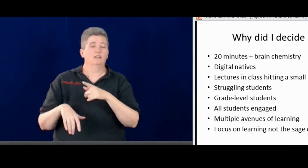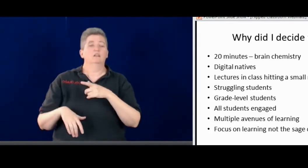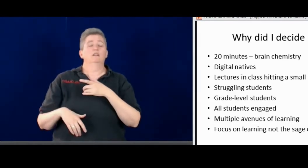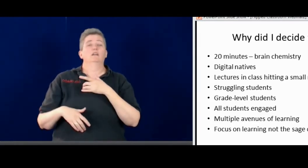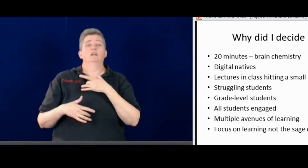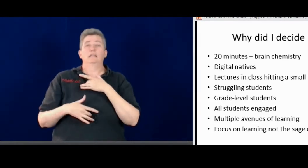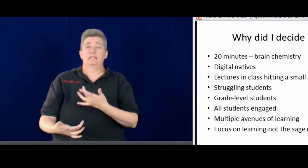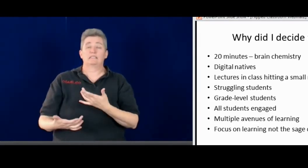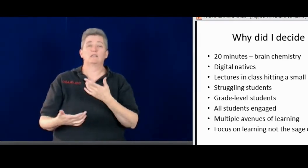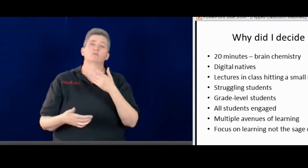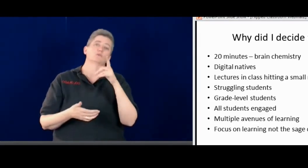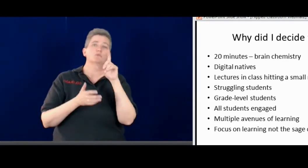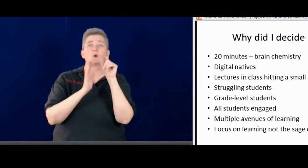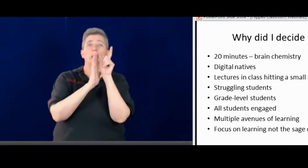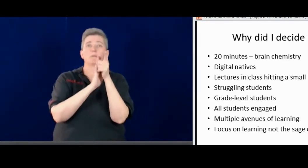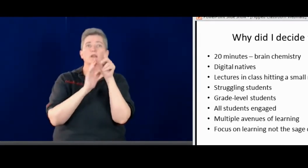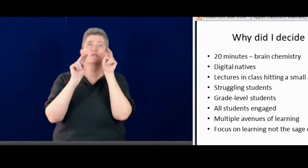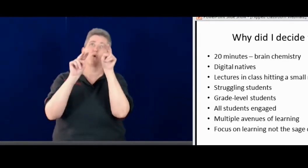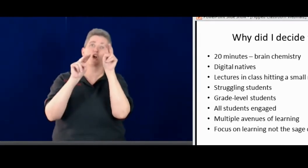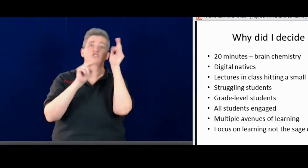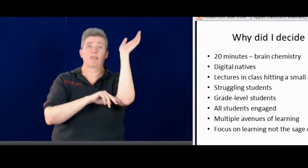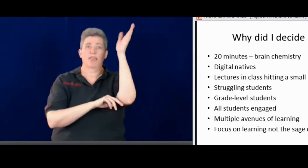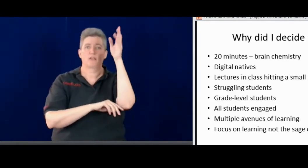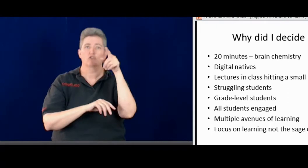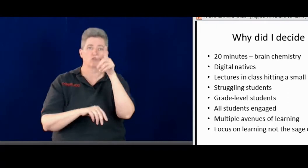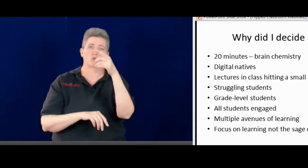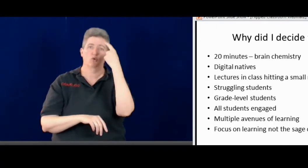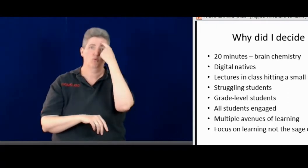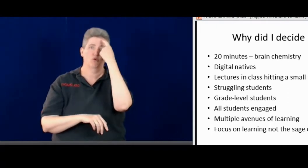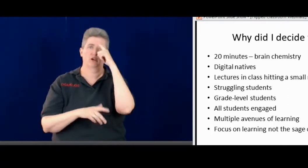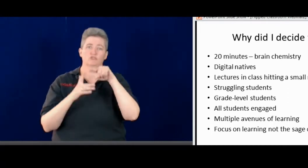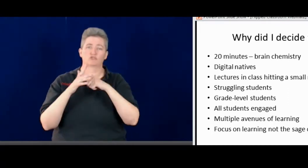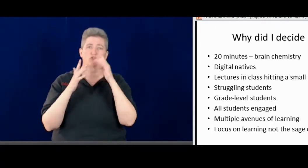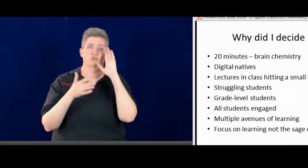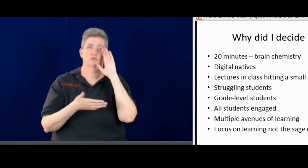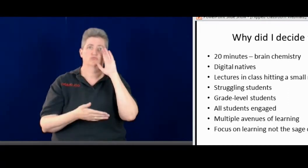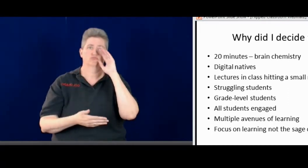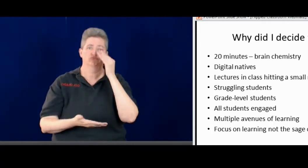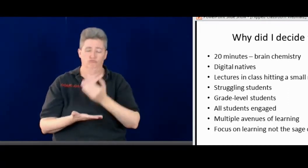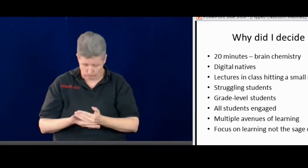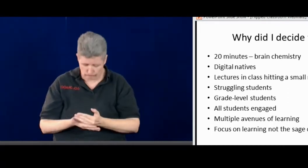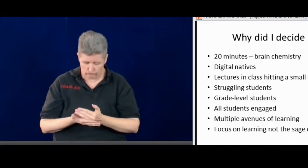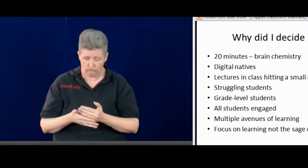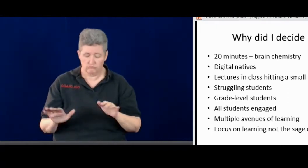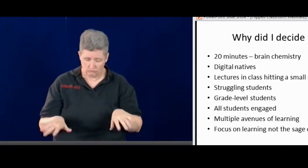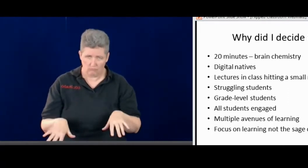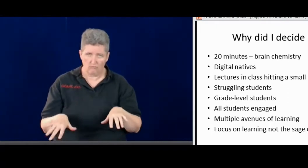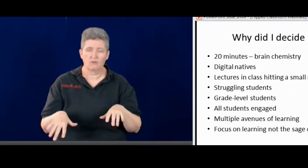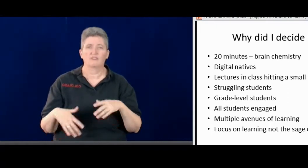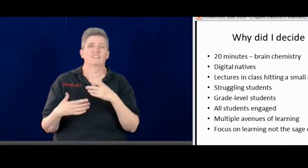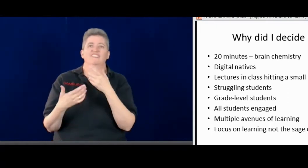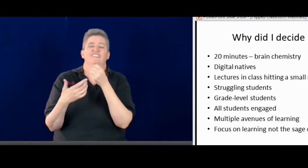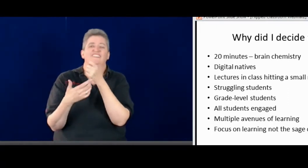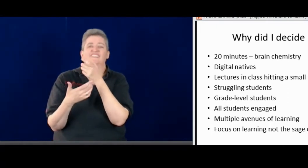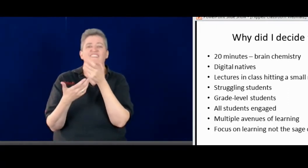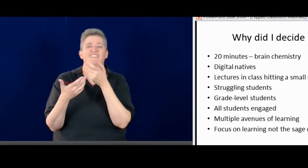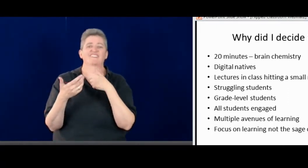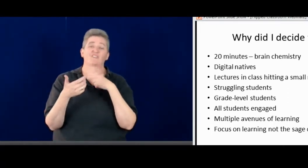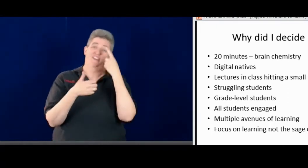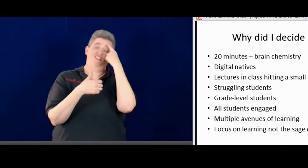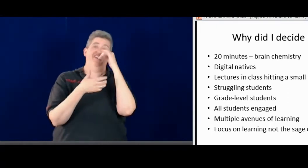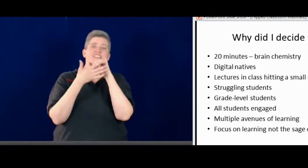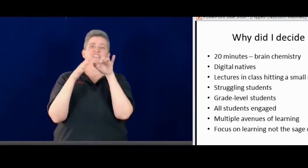Because we learned a lot about brain chemistry. And that if you're watching a lecture after 20 minutes, your attention goes away.